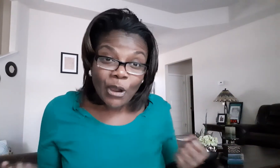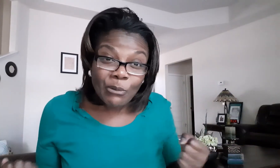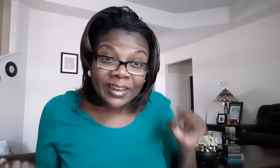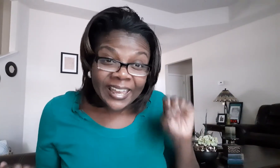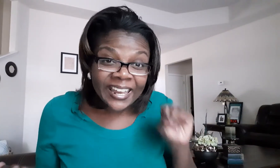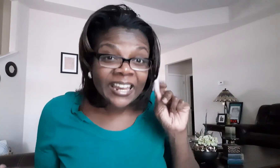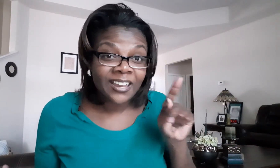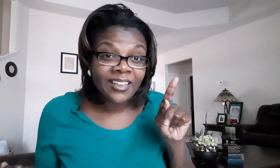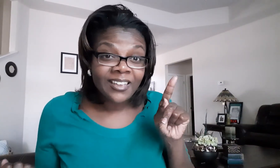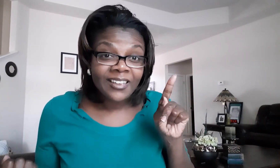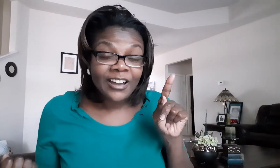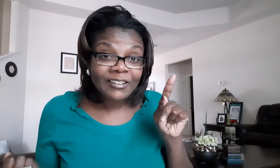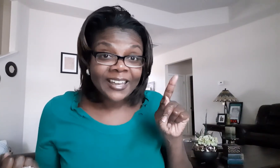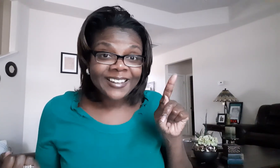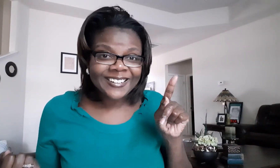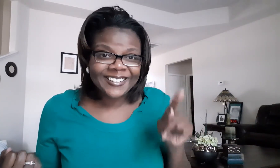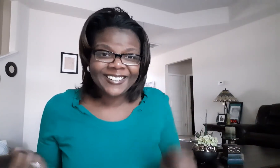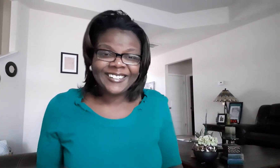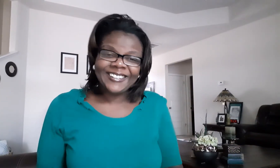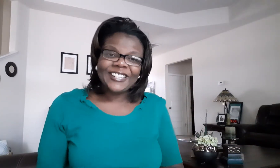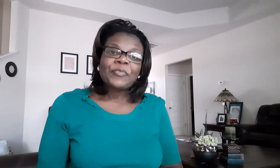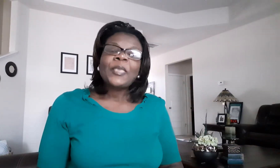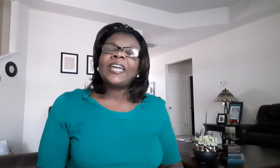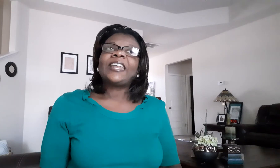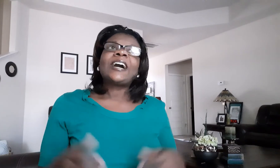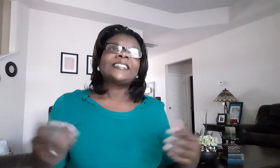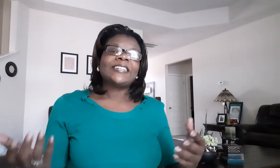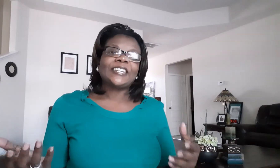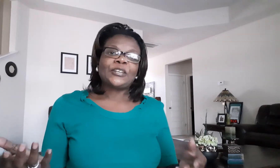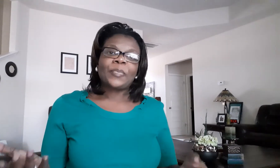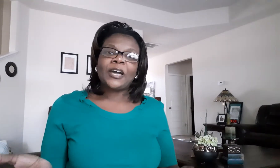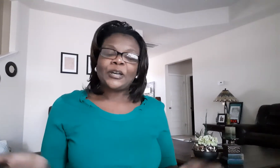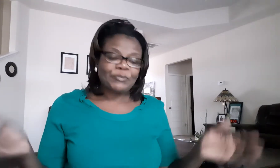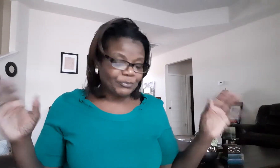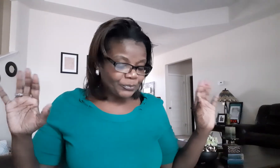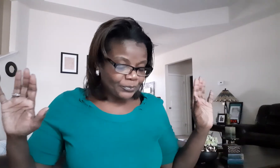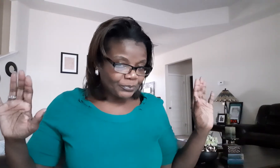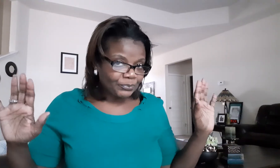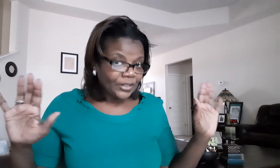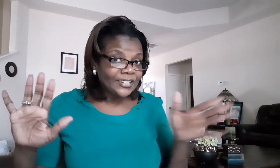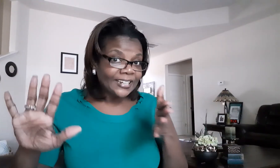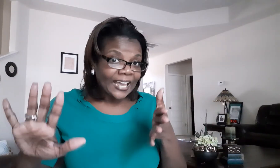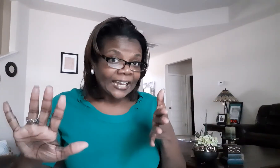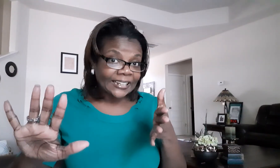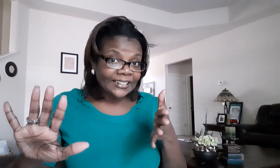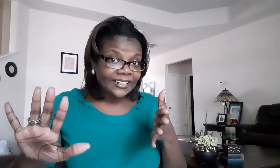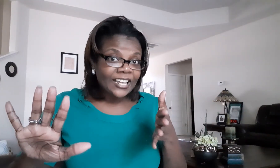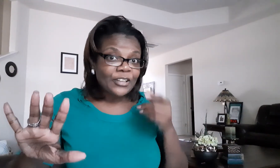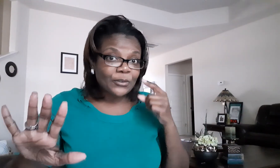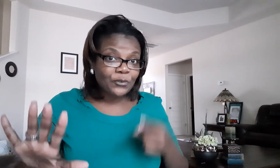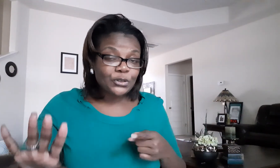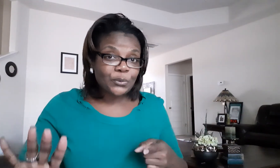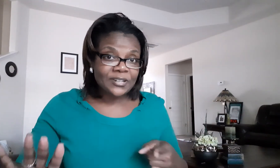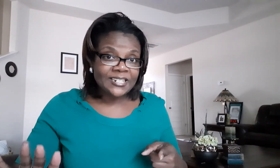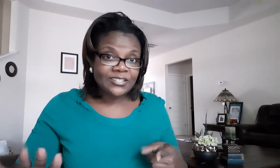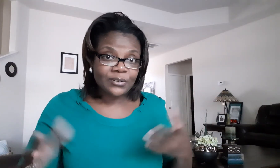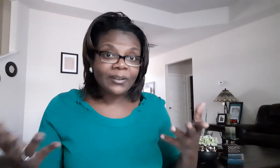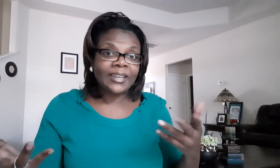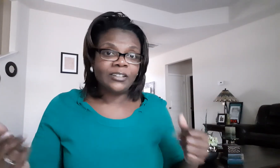okay okay okay and i tell you um you got it the first word easter go ahead you